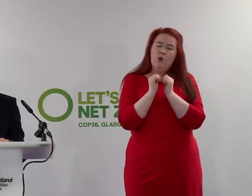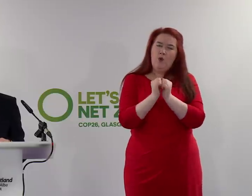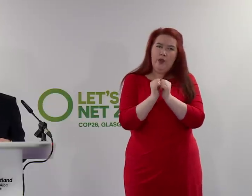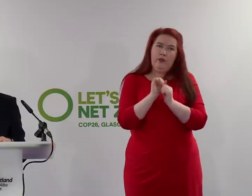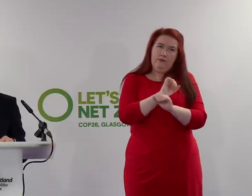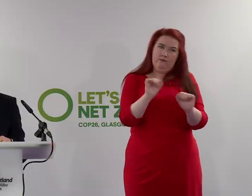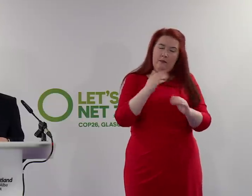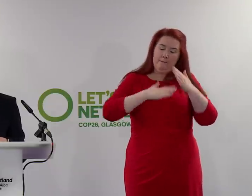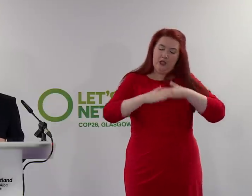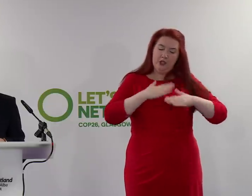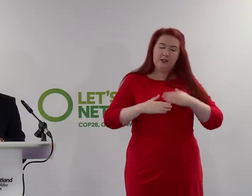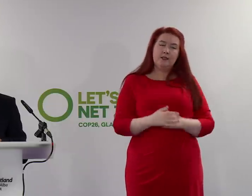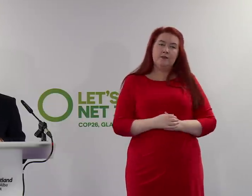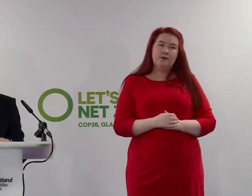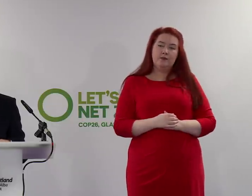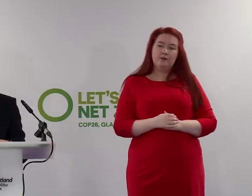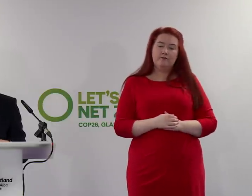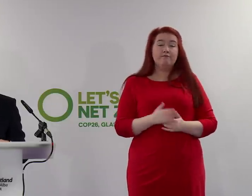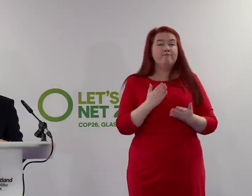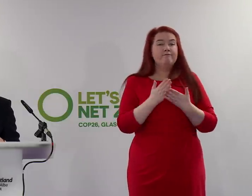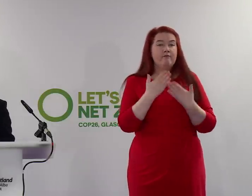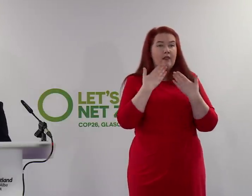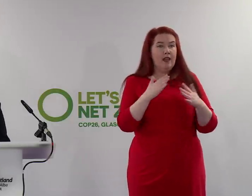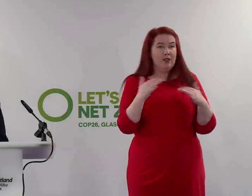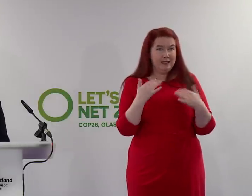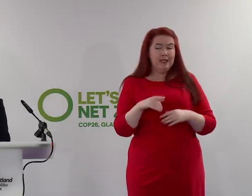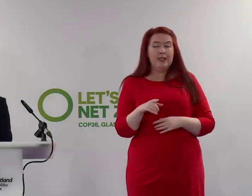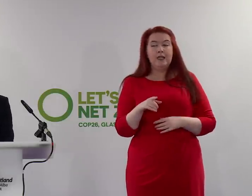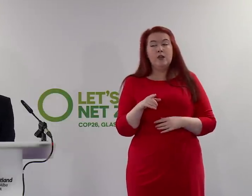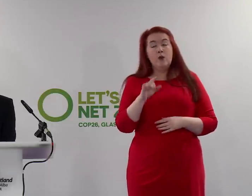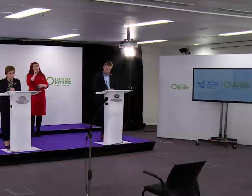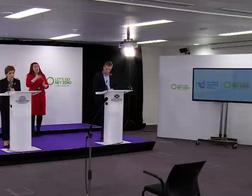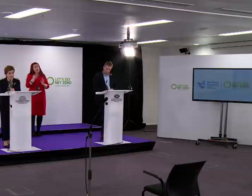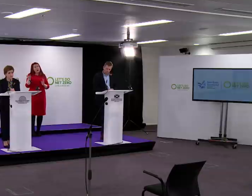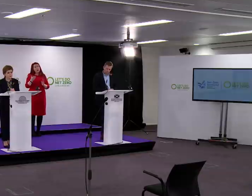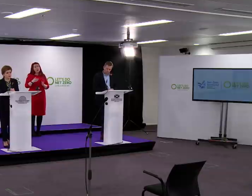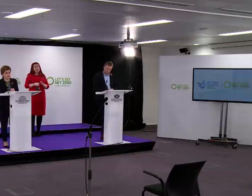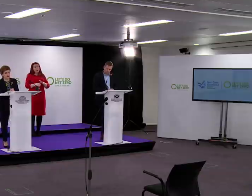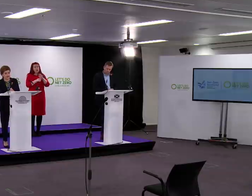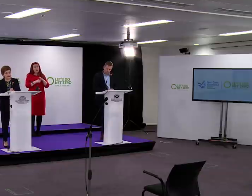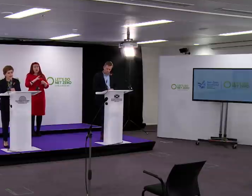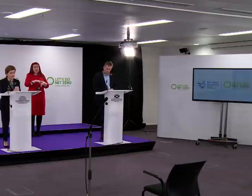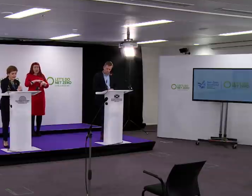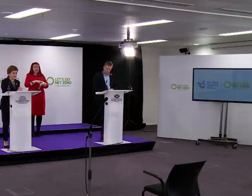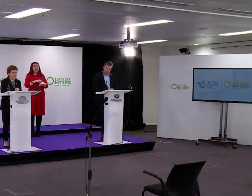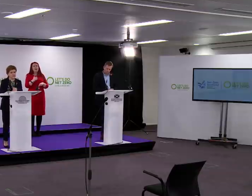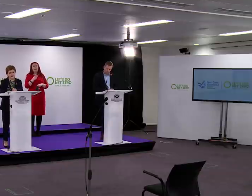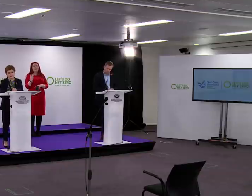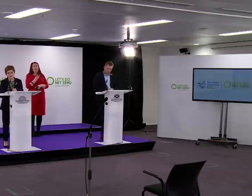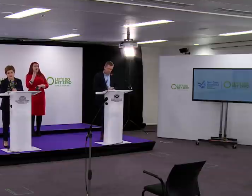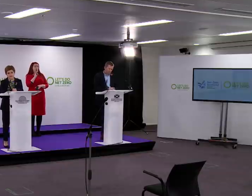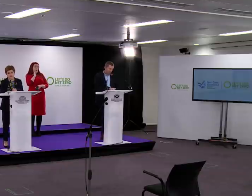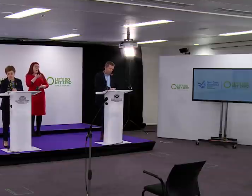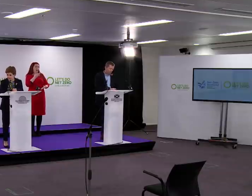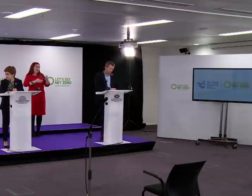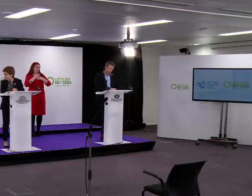patience. So thank you very much for listening. I'm going to hand over now to the Chief Constable before he, I and Jason